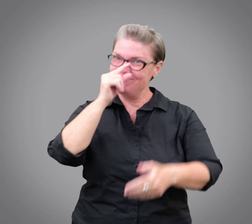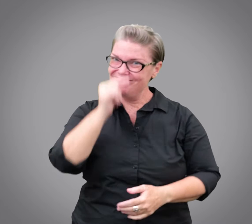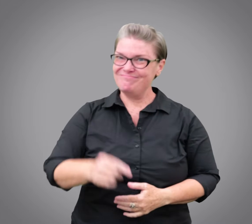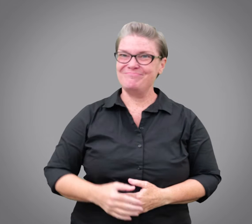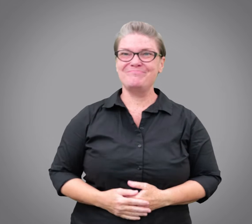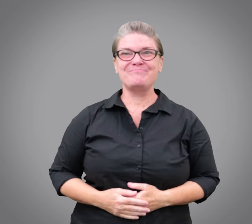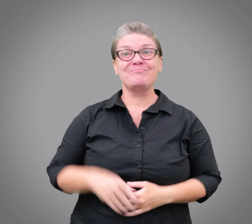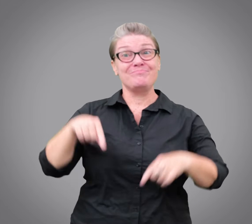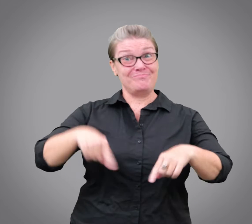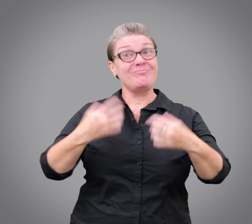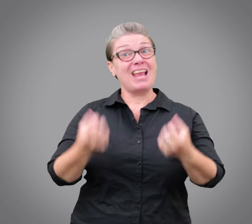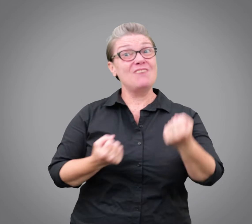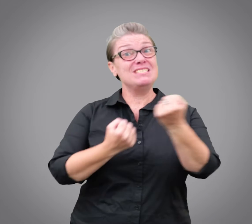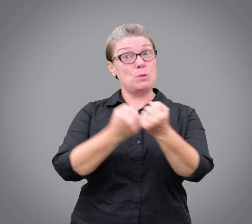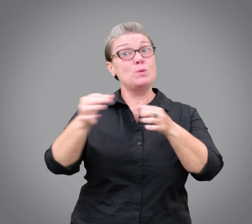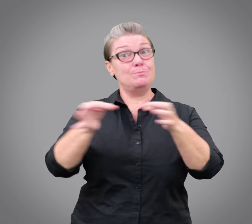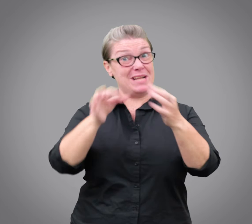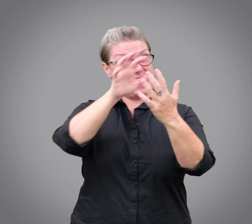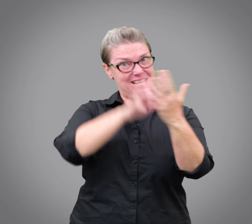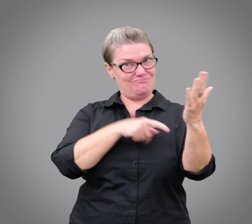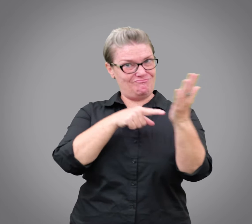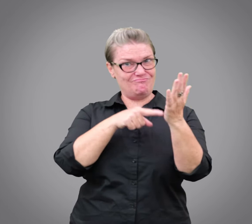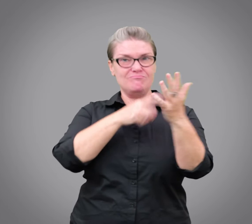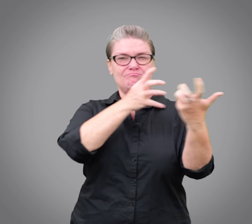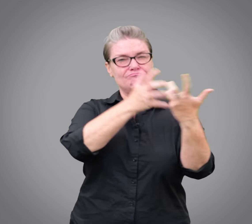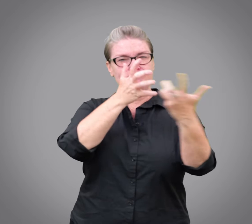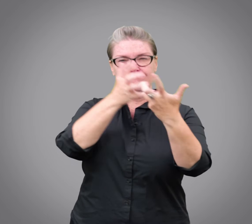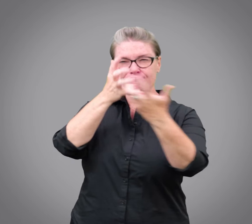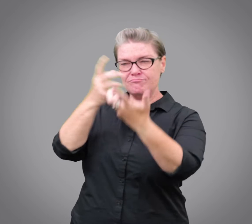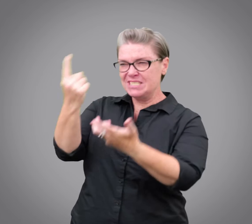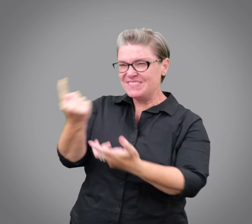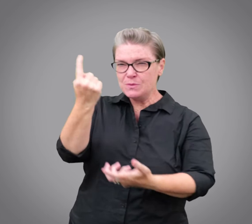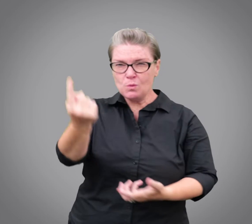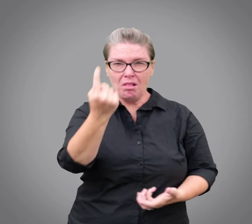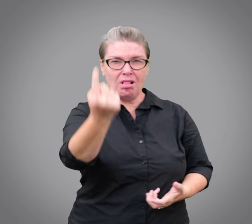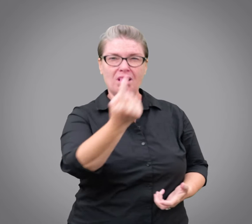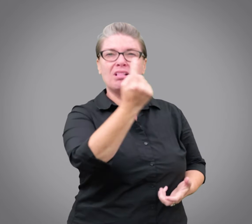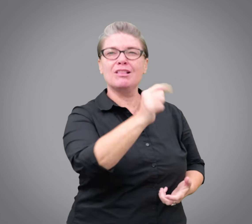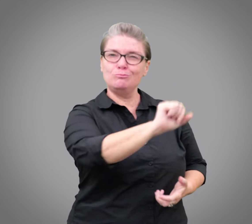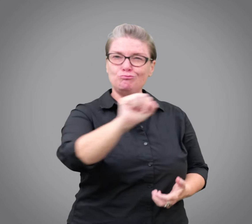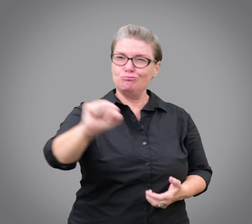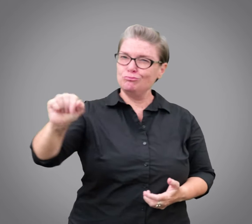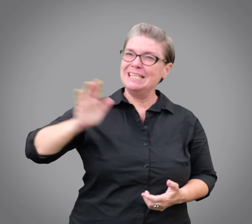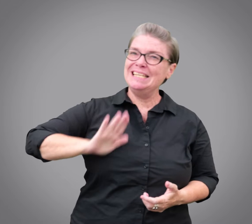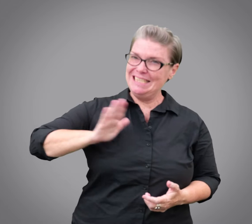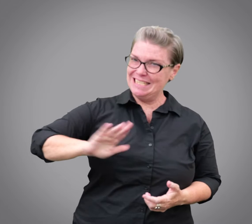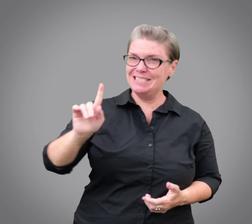We use your individually tailored support plan for your everyday living and